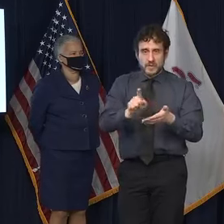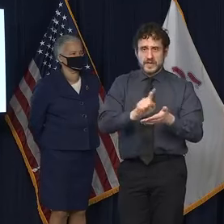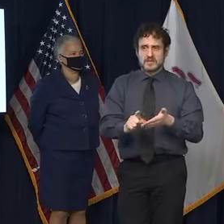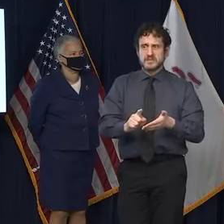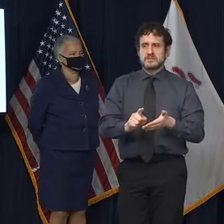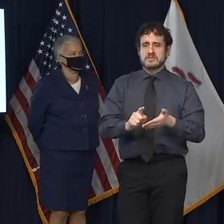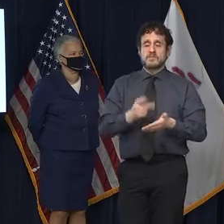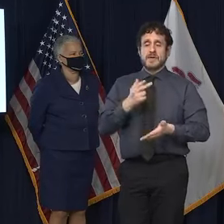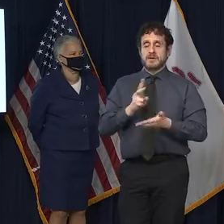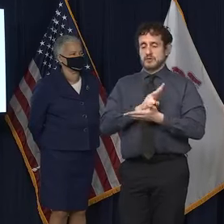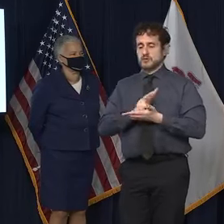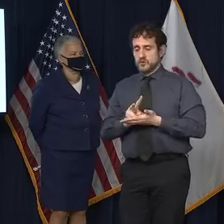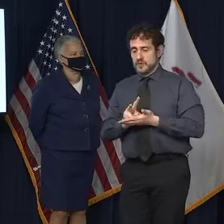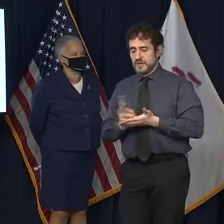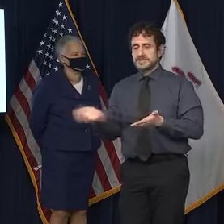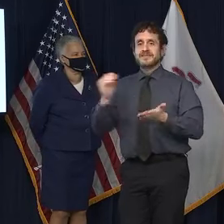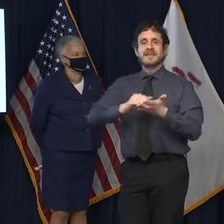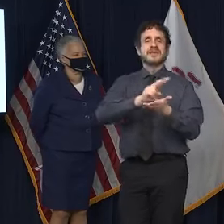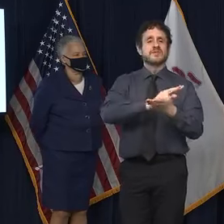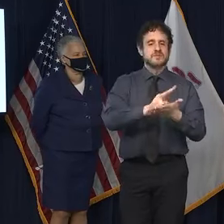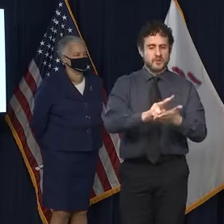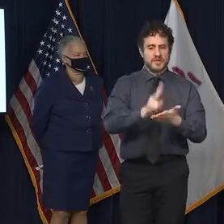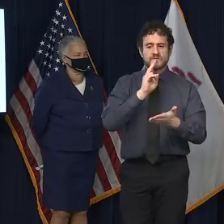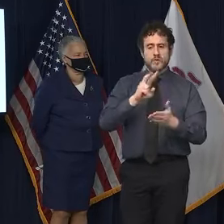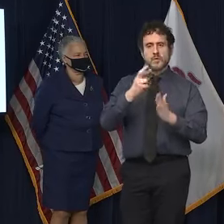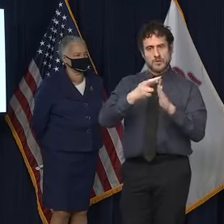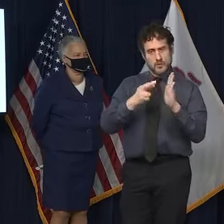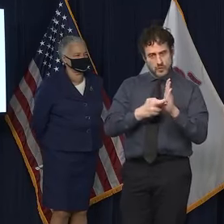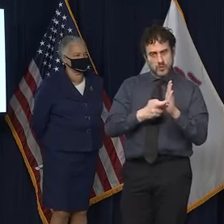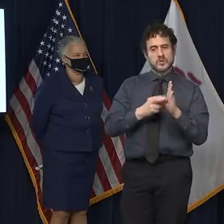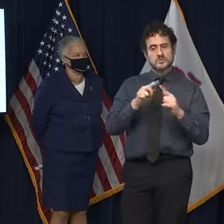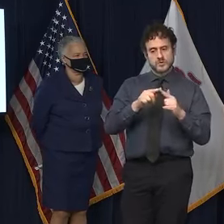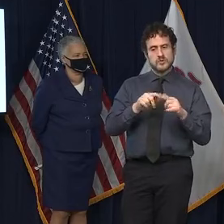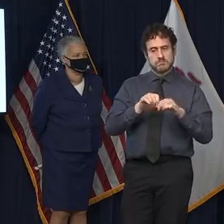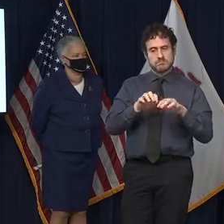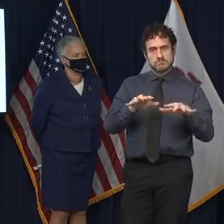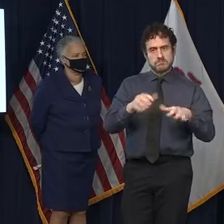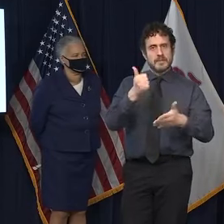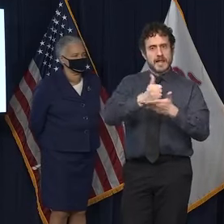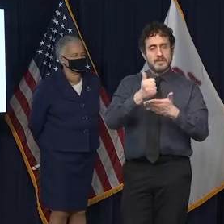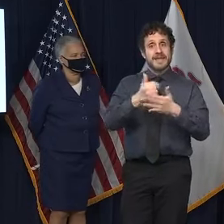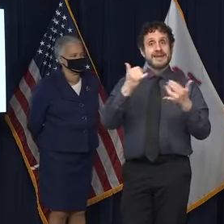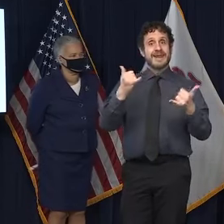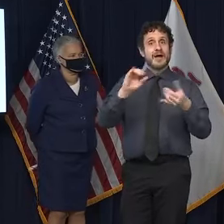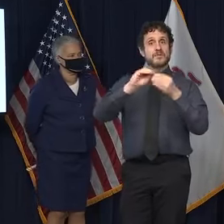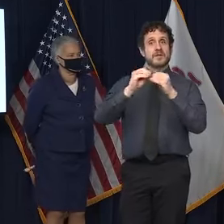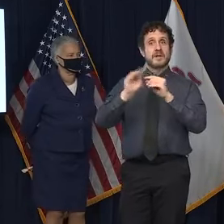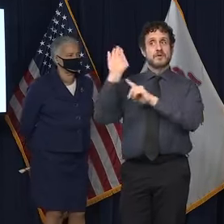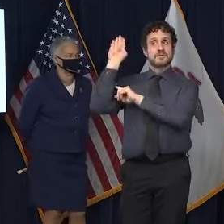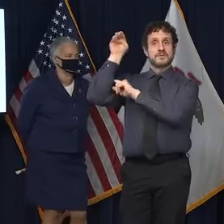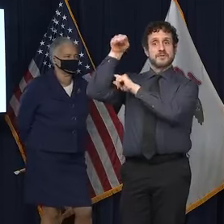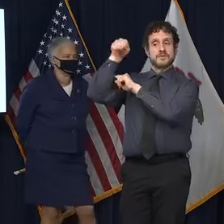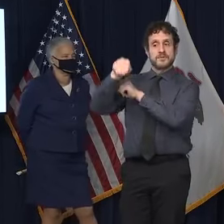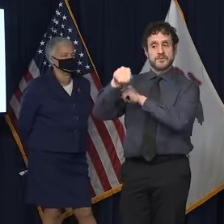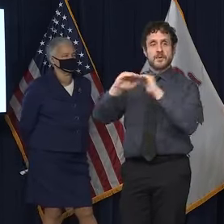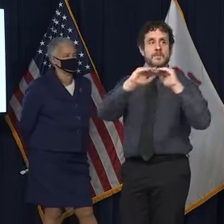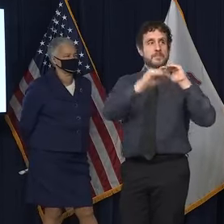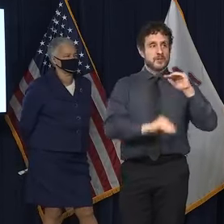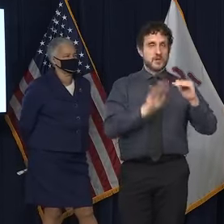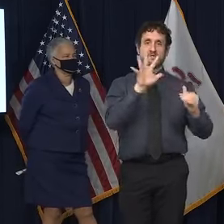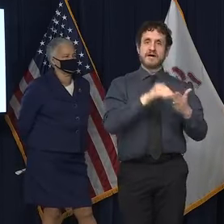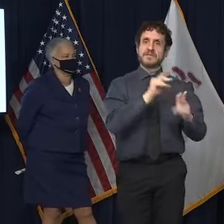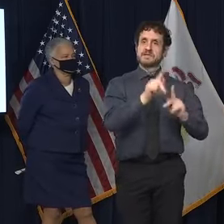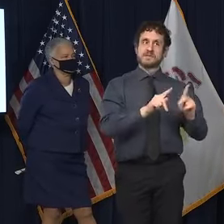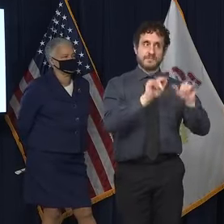two incubation periods for it to take effect. And then guess what's happened? We're now below 5,000 hospitalizations